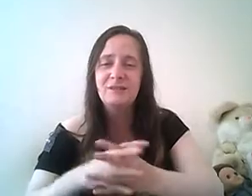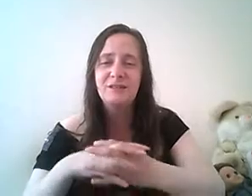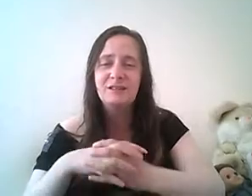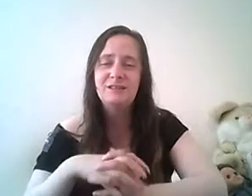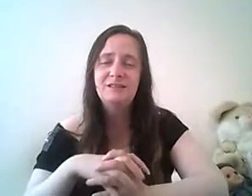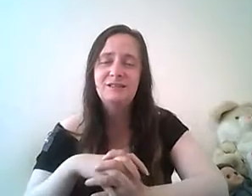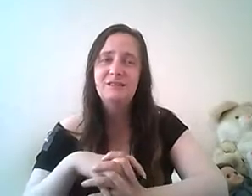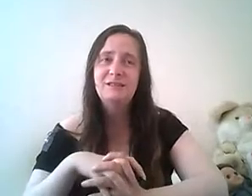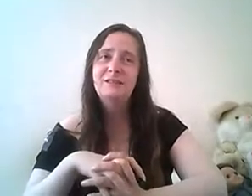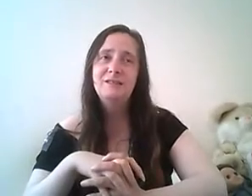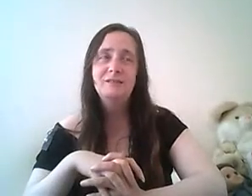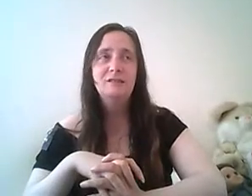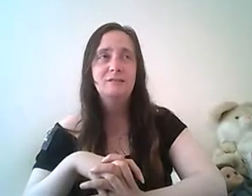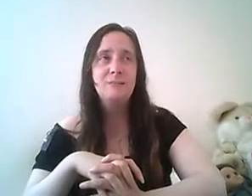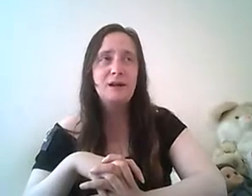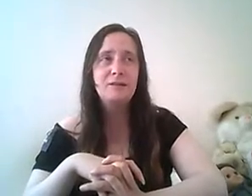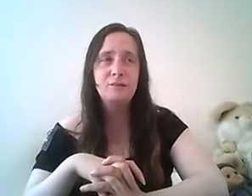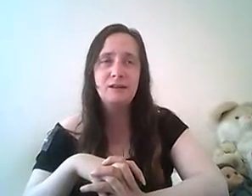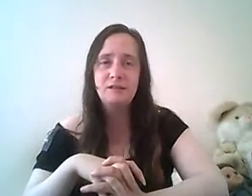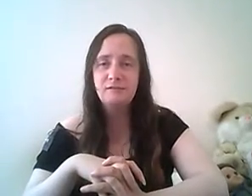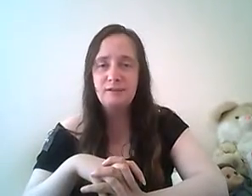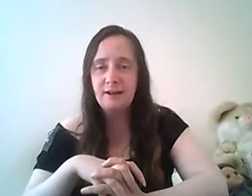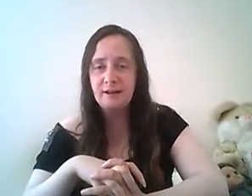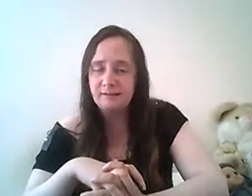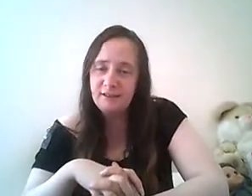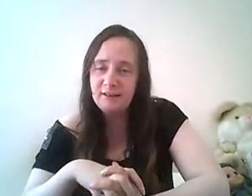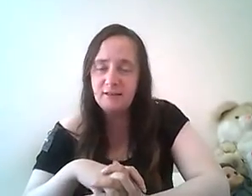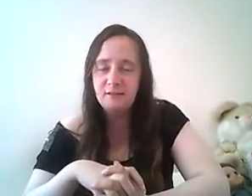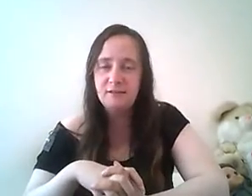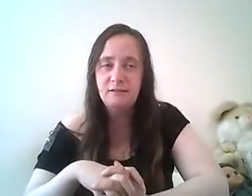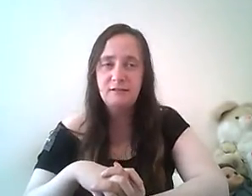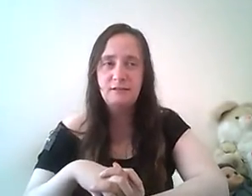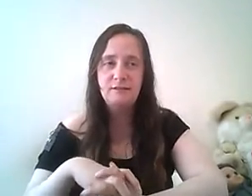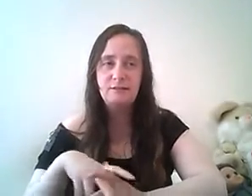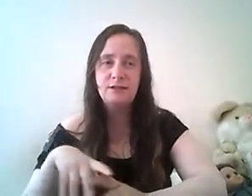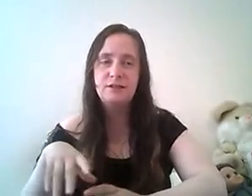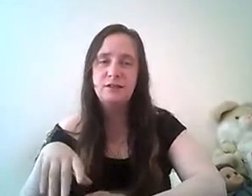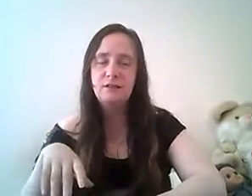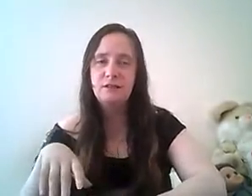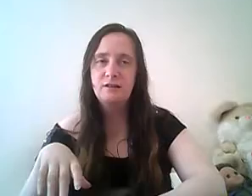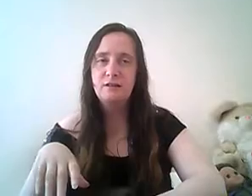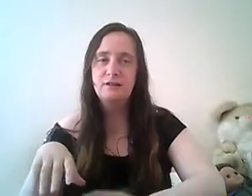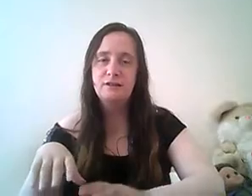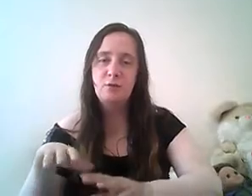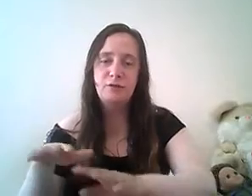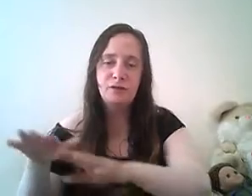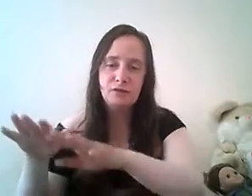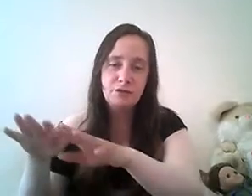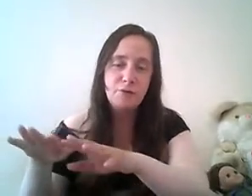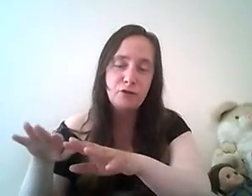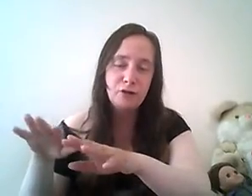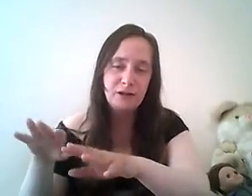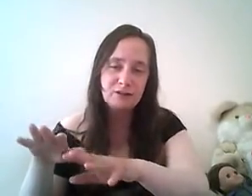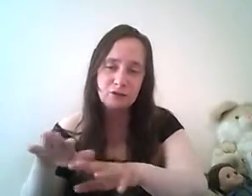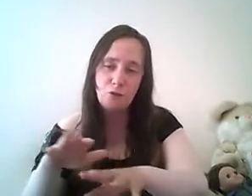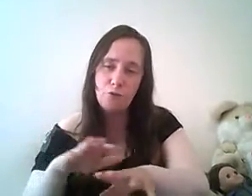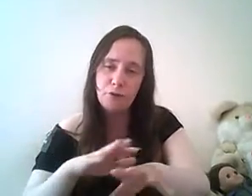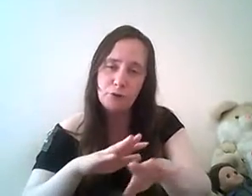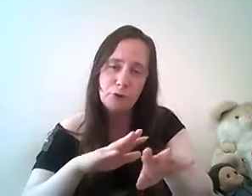never brad was like dina dina then she moved she moved her answers over to